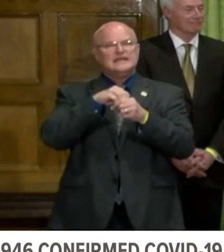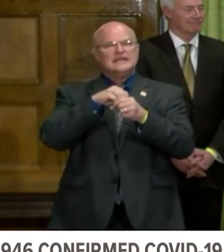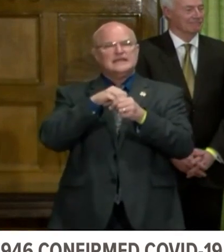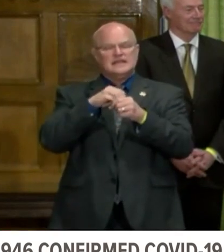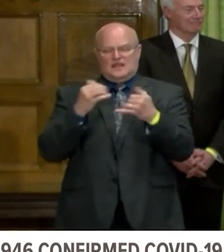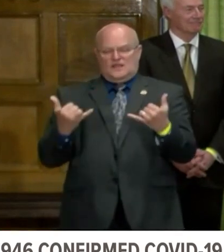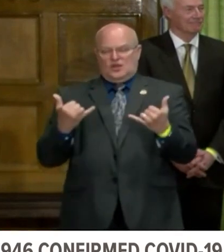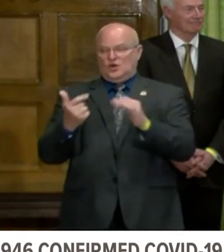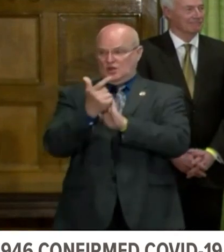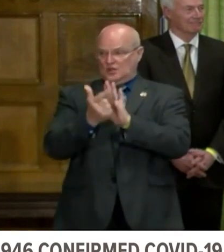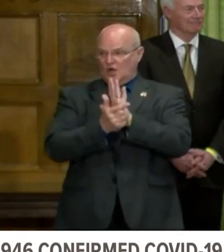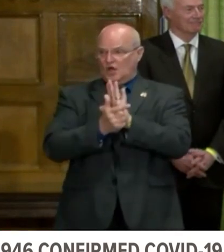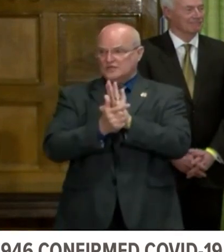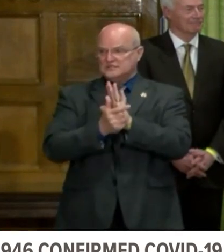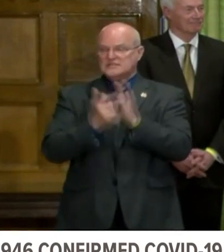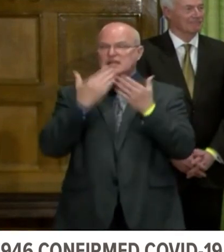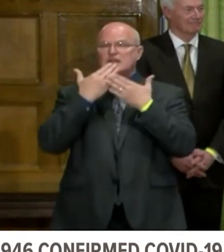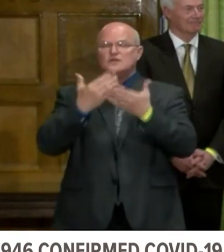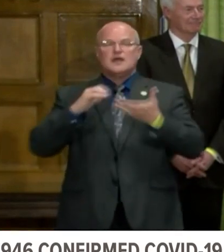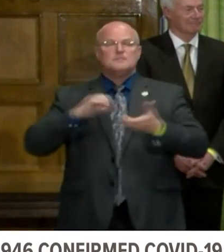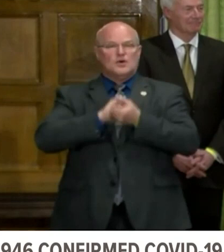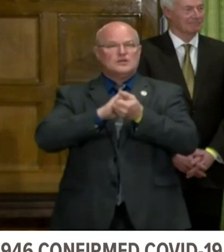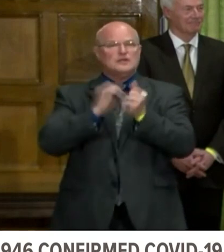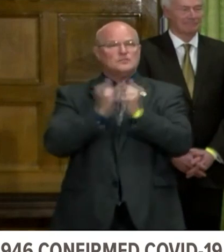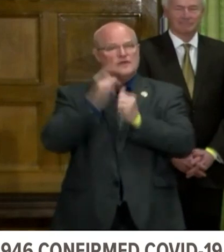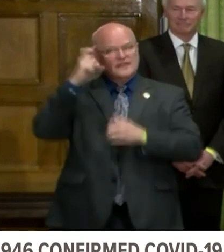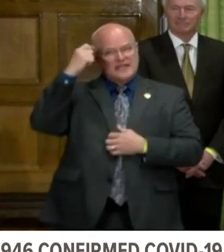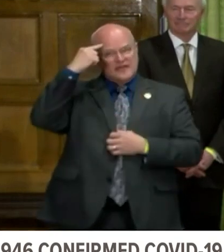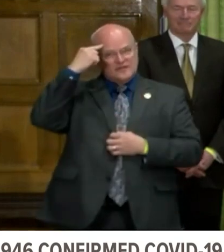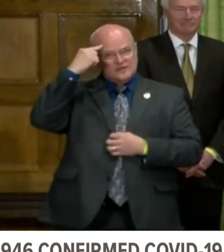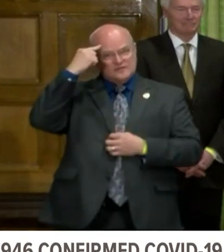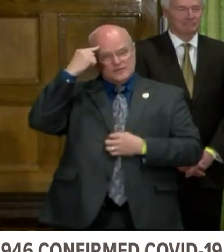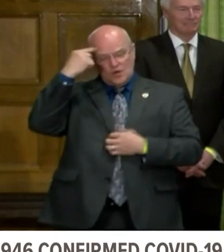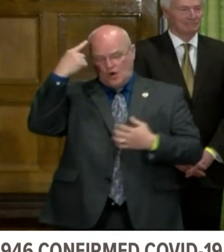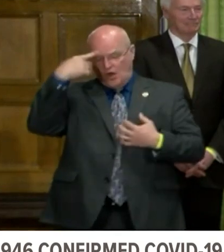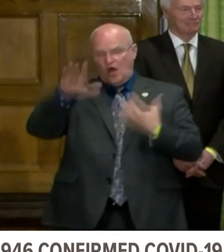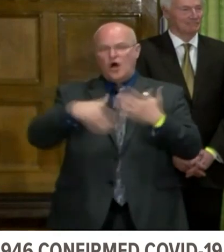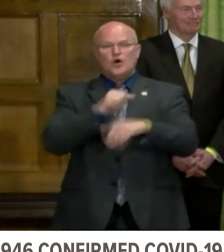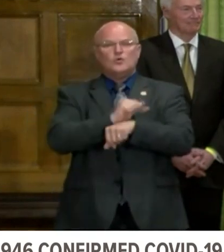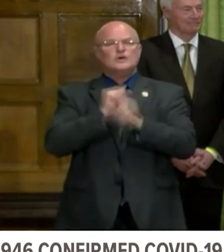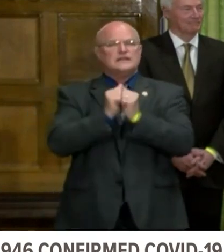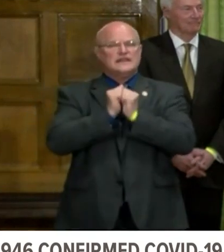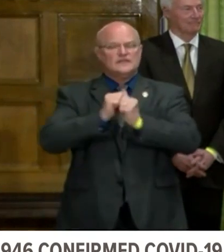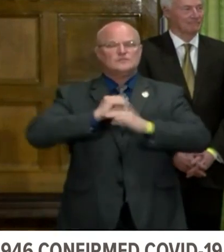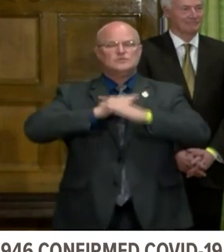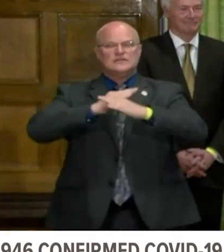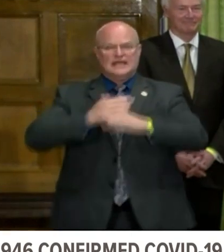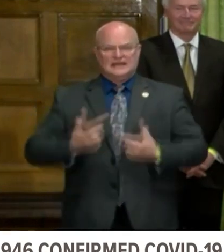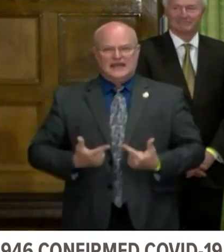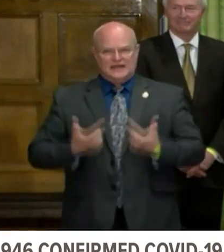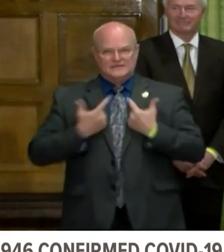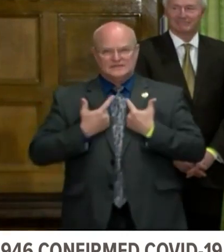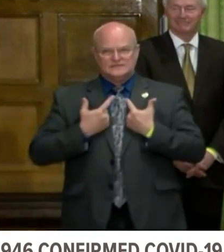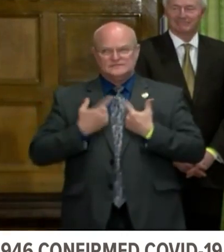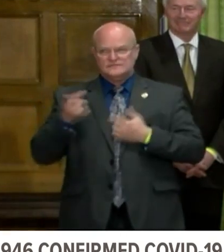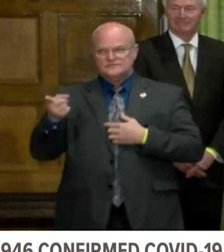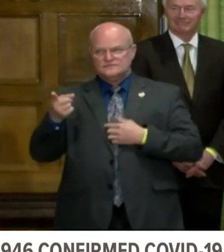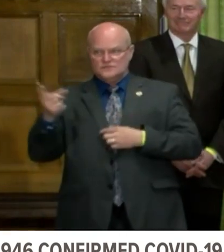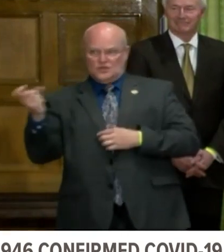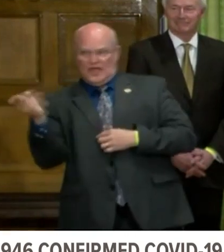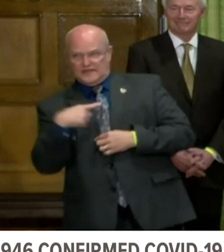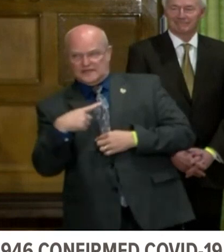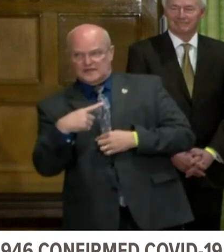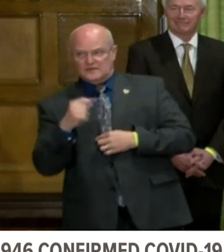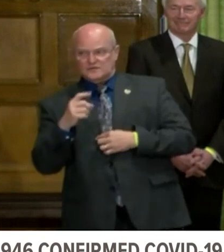of the current laws and great partnership with the governor. And so, we are all working together to protect lives. So, can you ask the governor